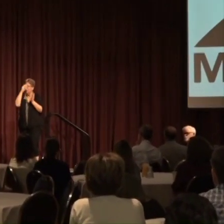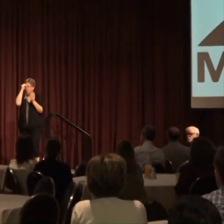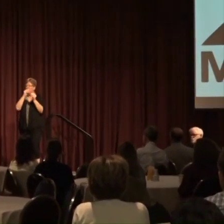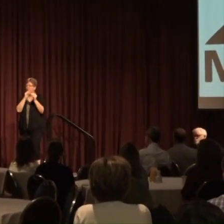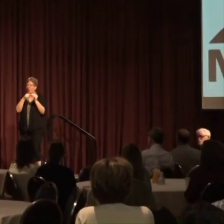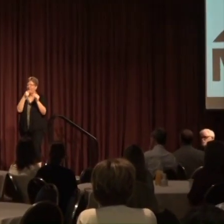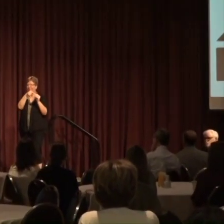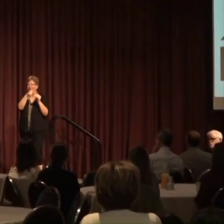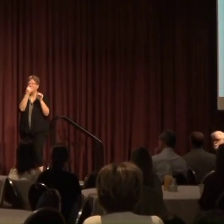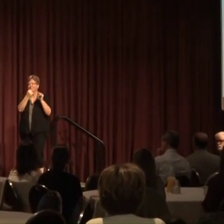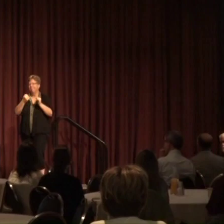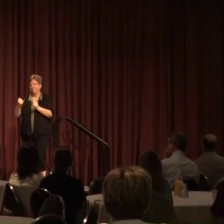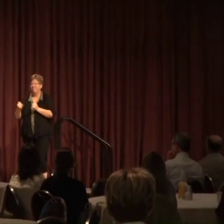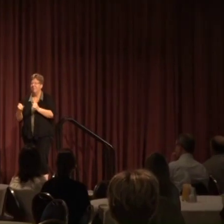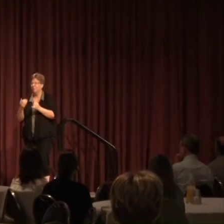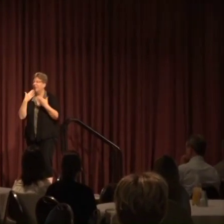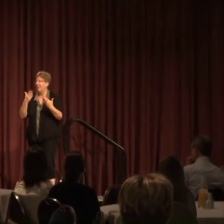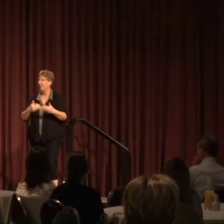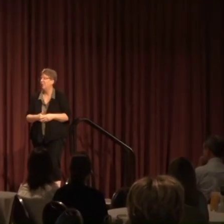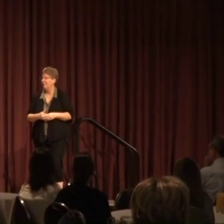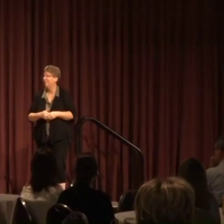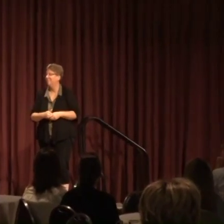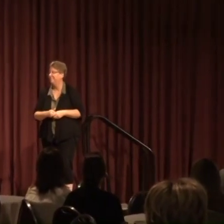individuals Thank you